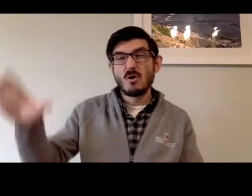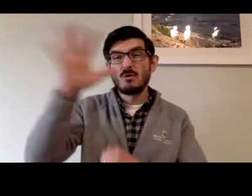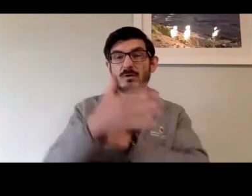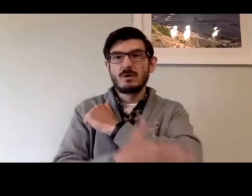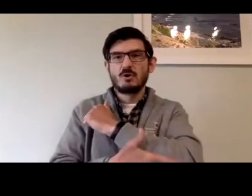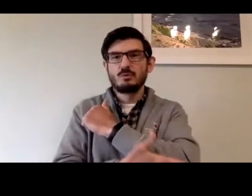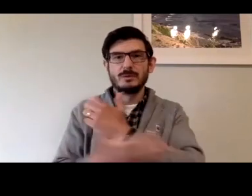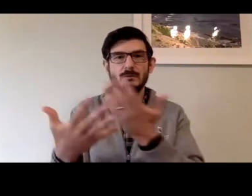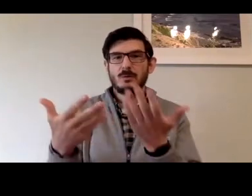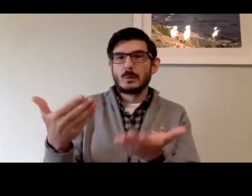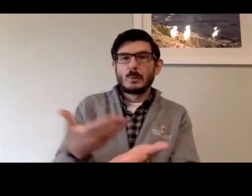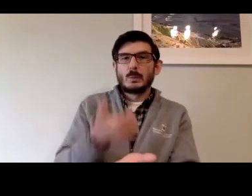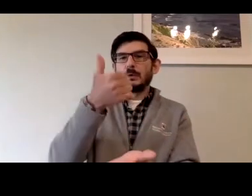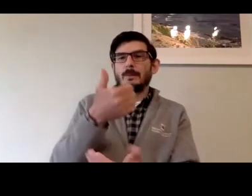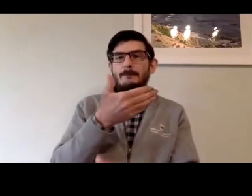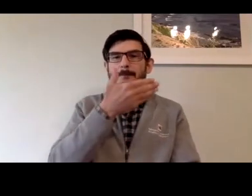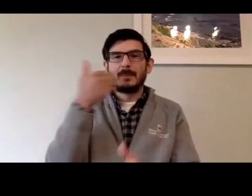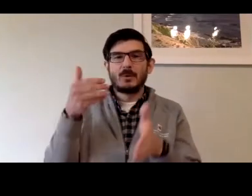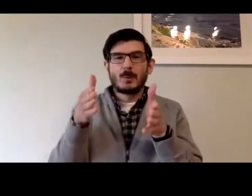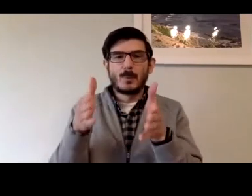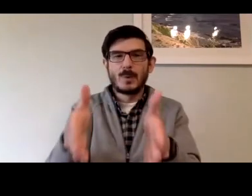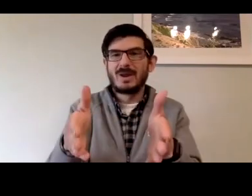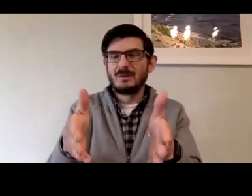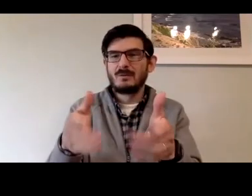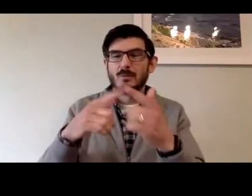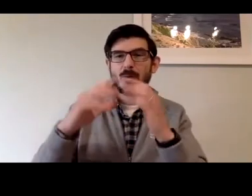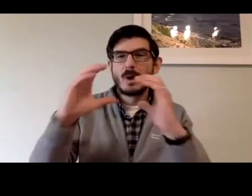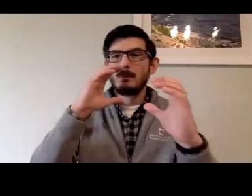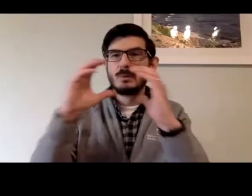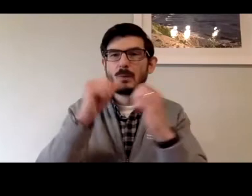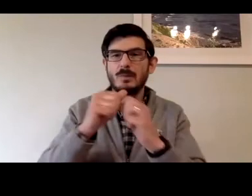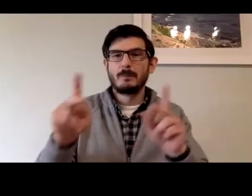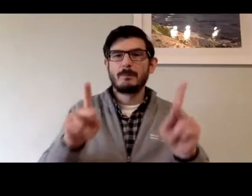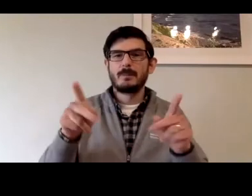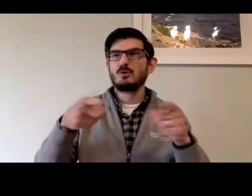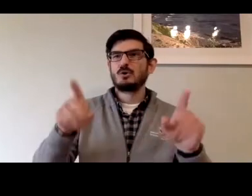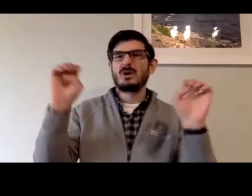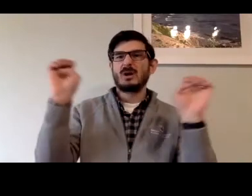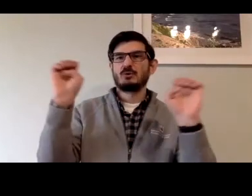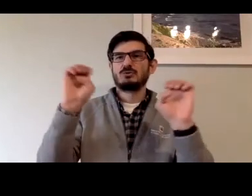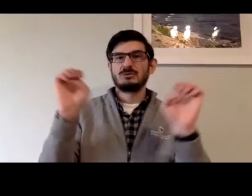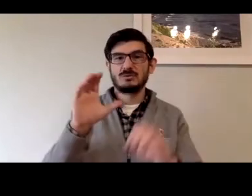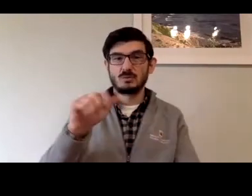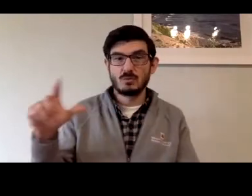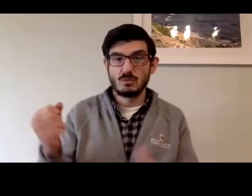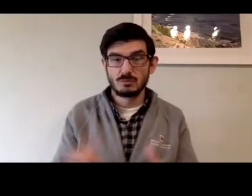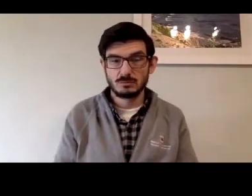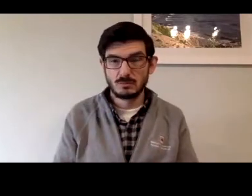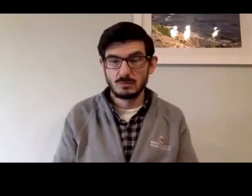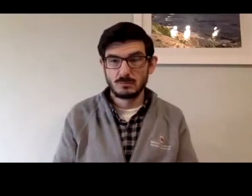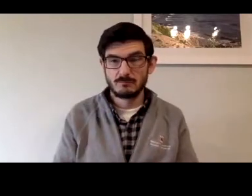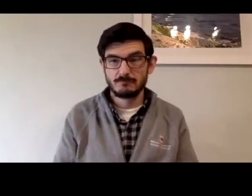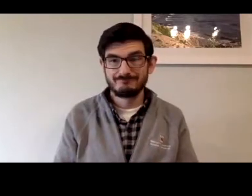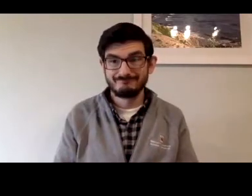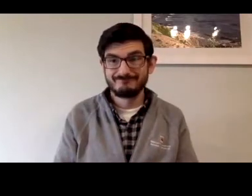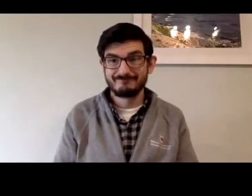technology that allows PSAPs throughout the entire country, the newer and better way to communicate with people during an